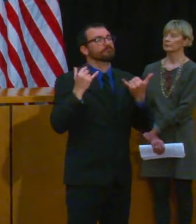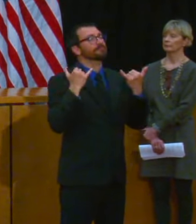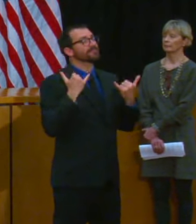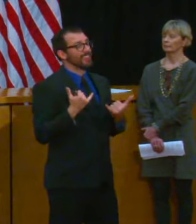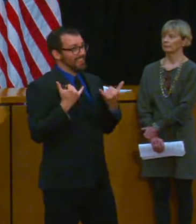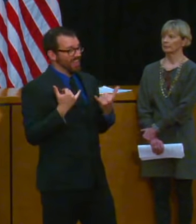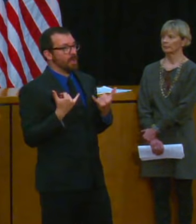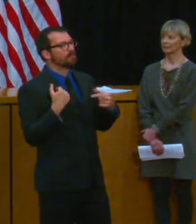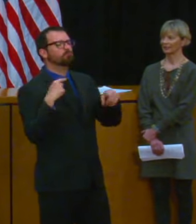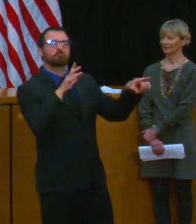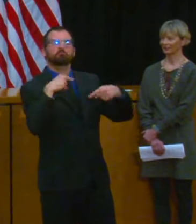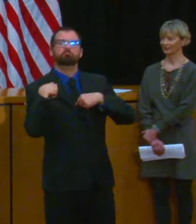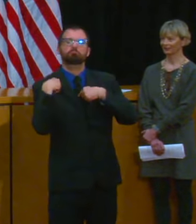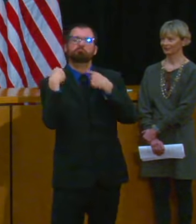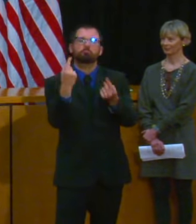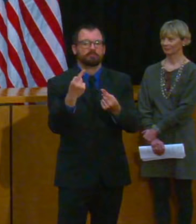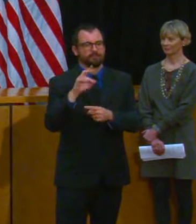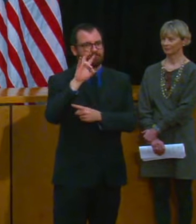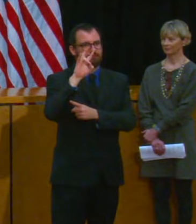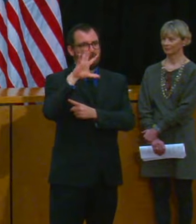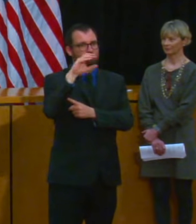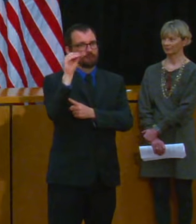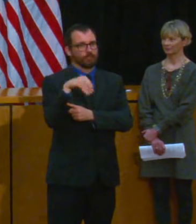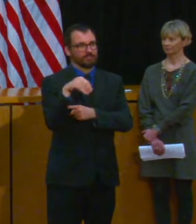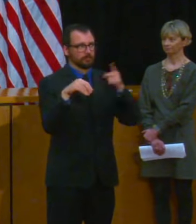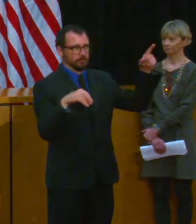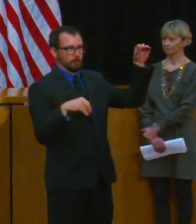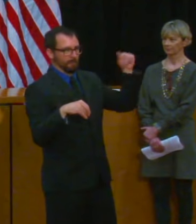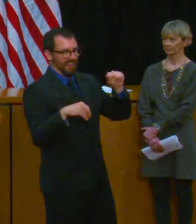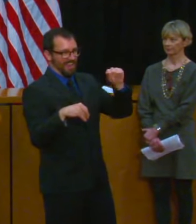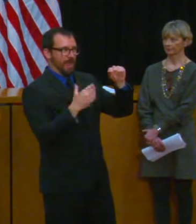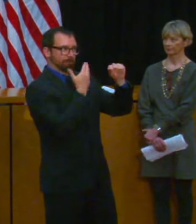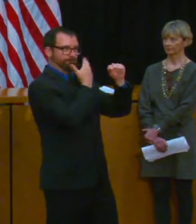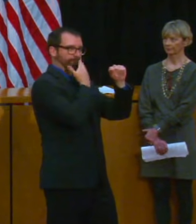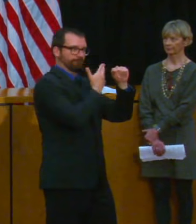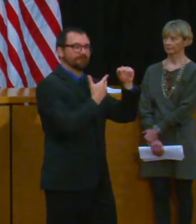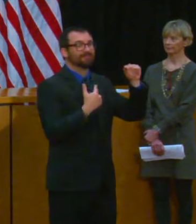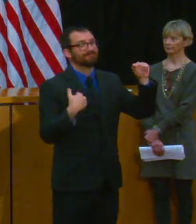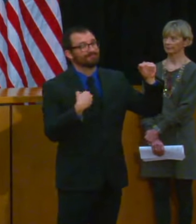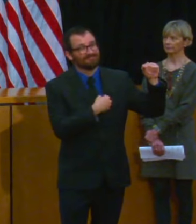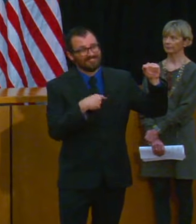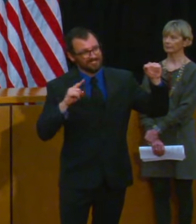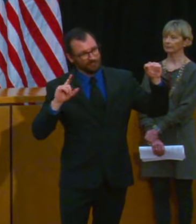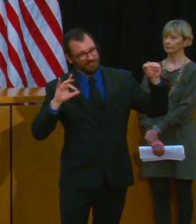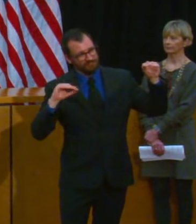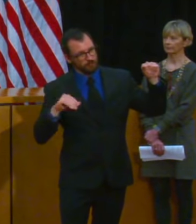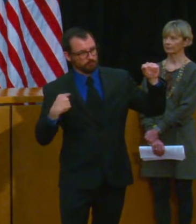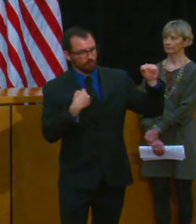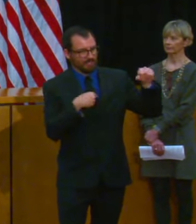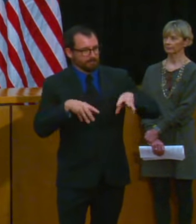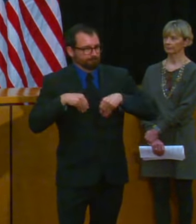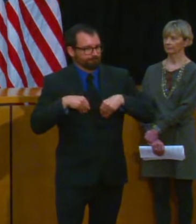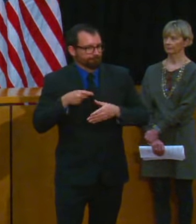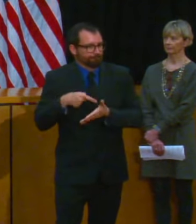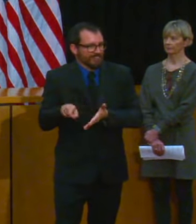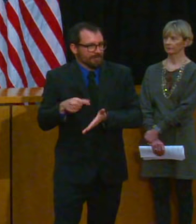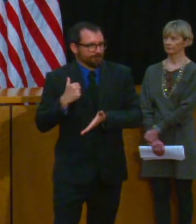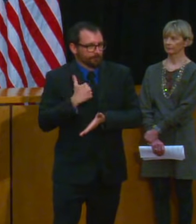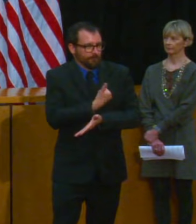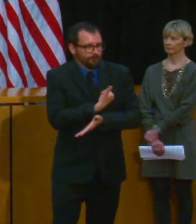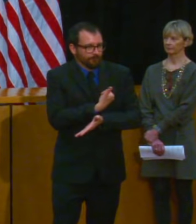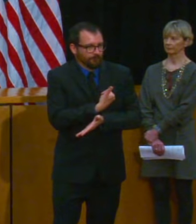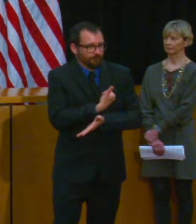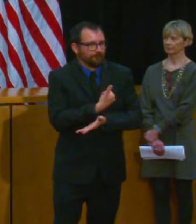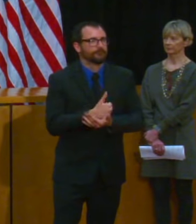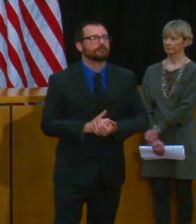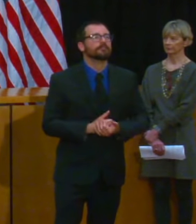many costs actually for responding to the pandemic talking just about PPE some of the alternative care sites we've set up